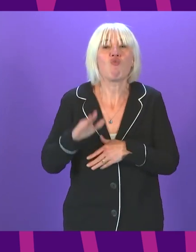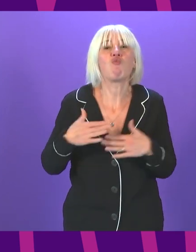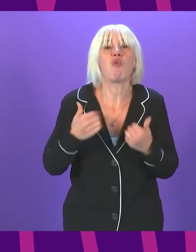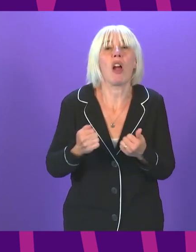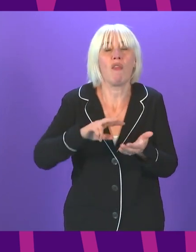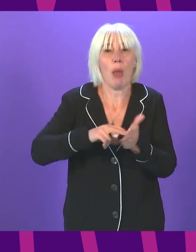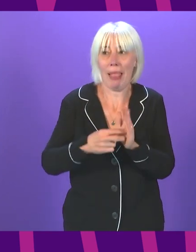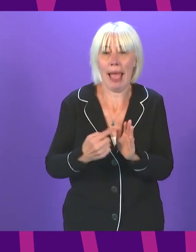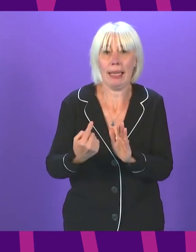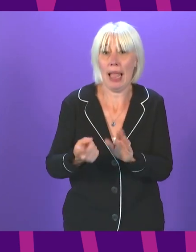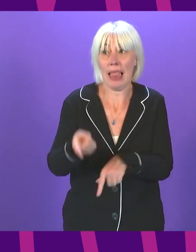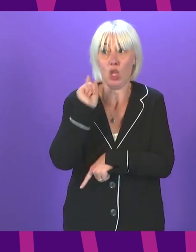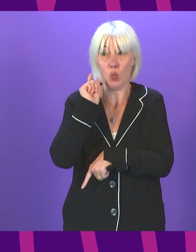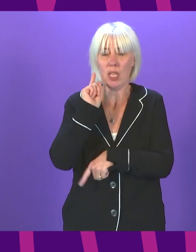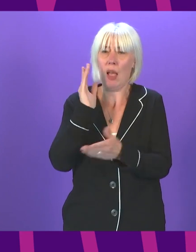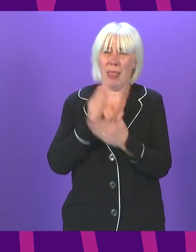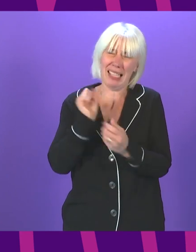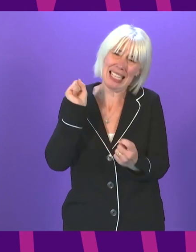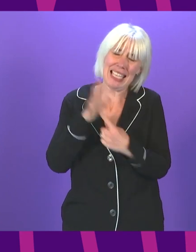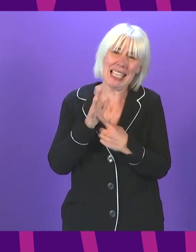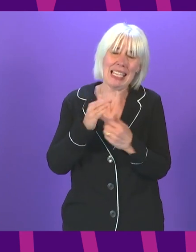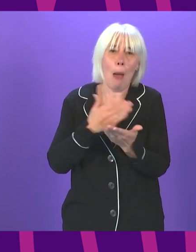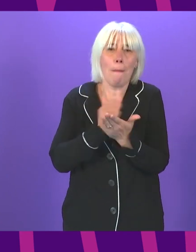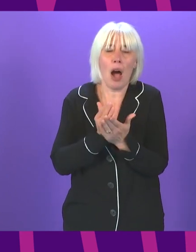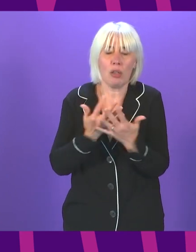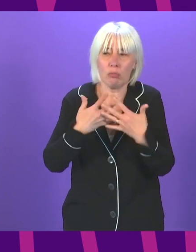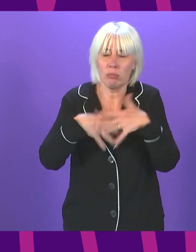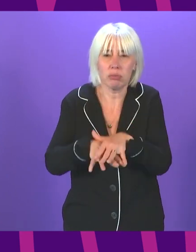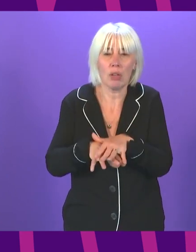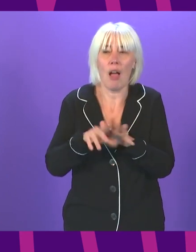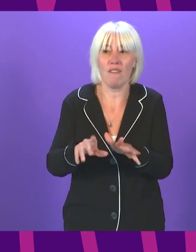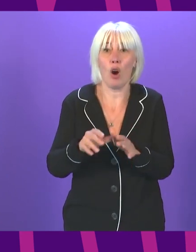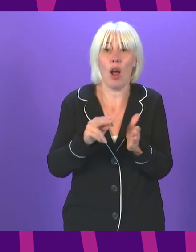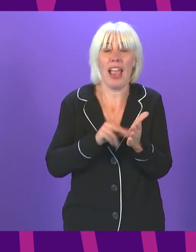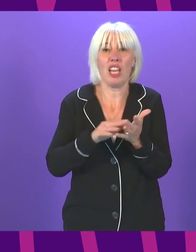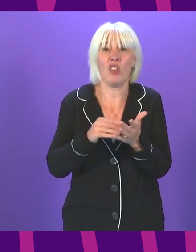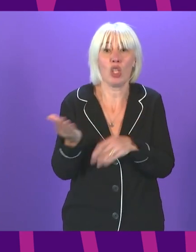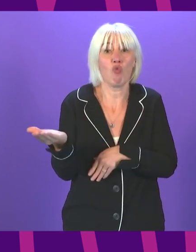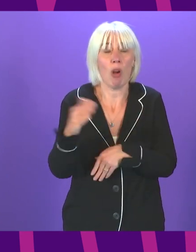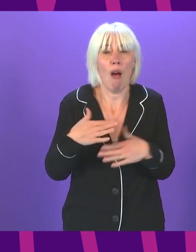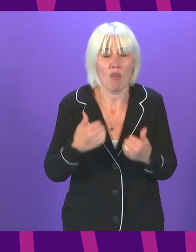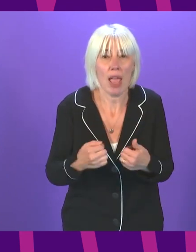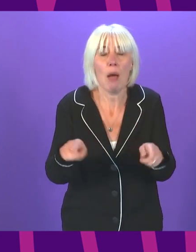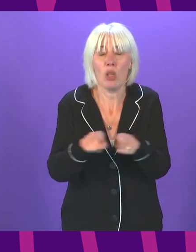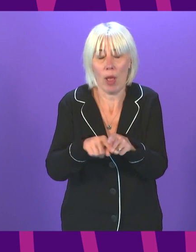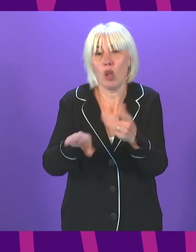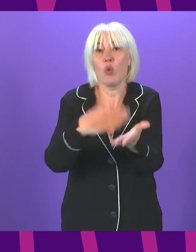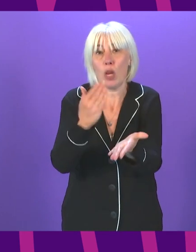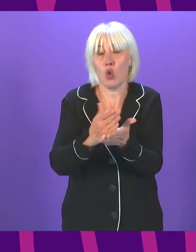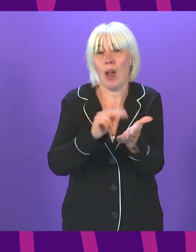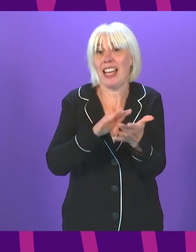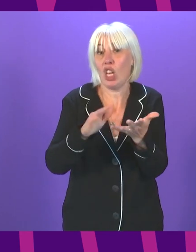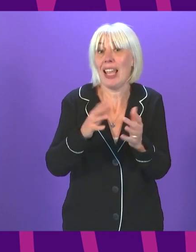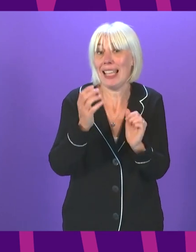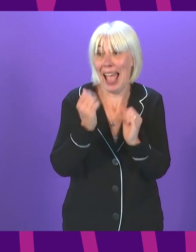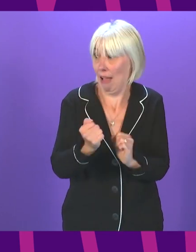is integral not just to the medium to longer term recovery of the NHS, but also ensuring that the NHS is equipped